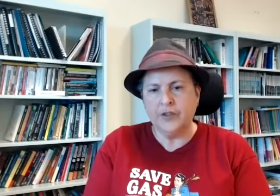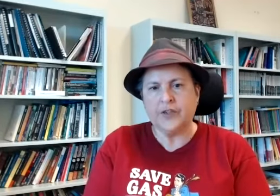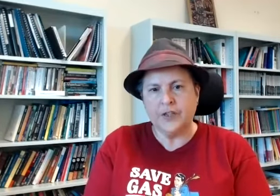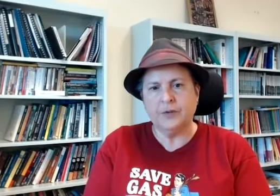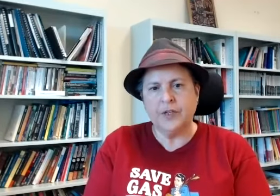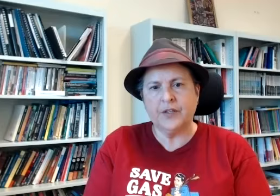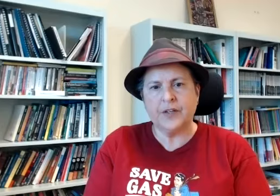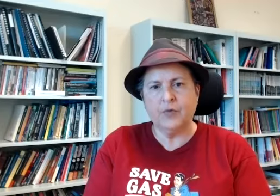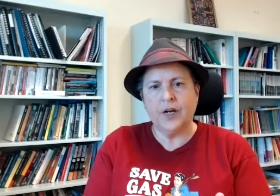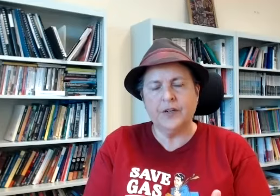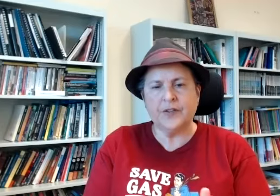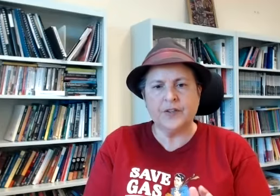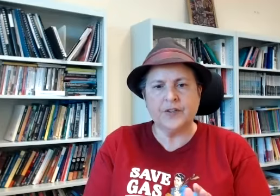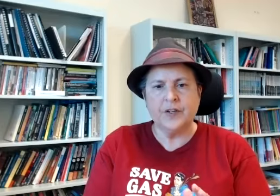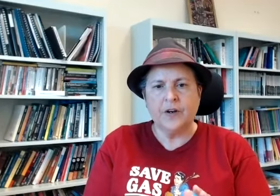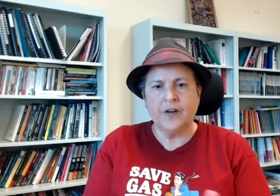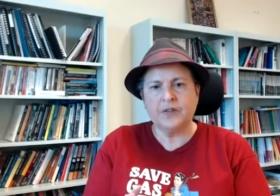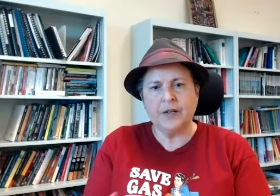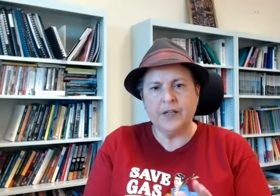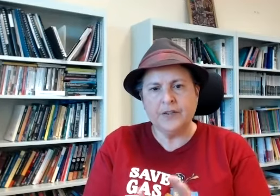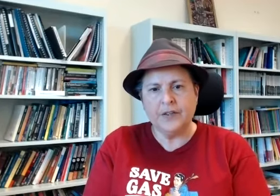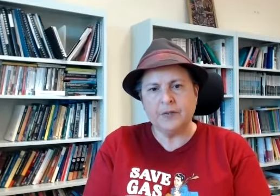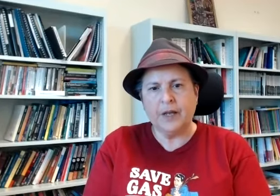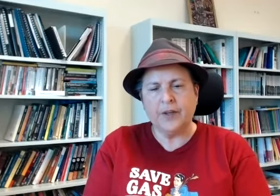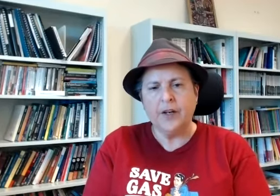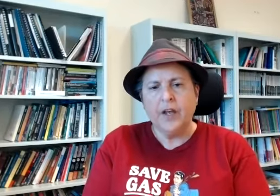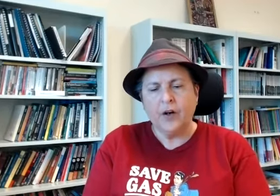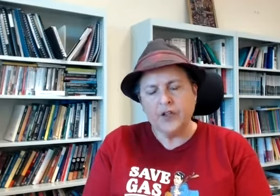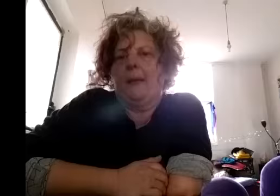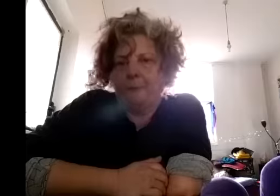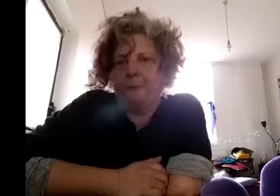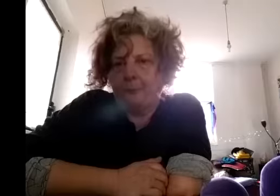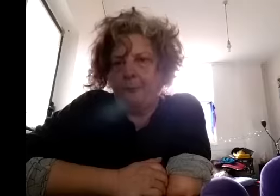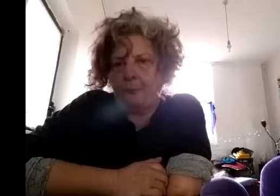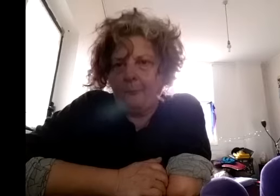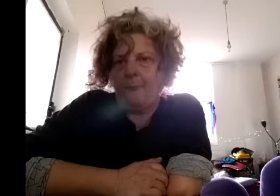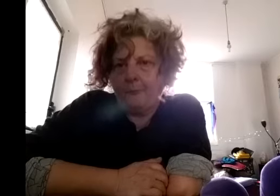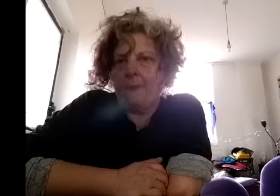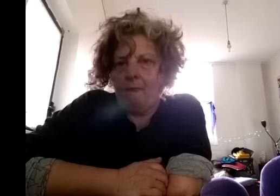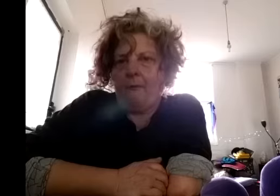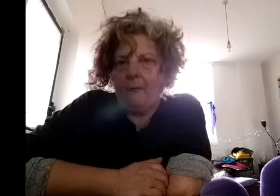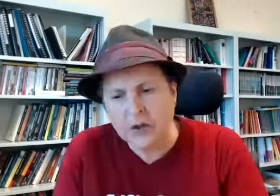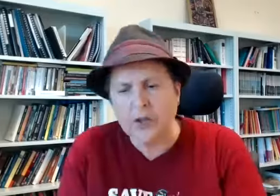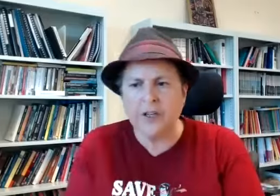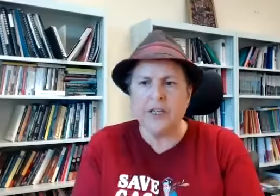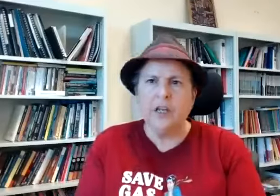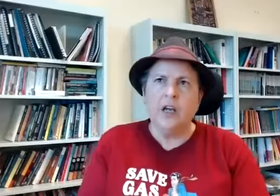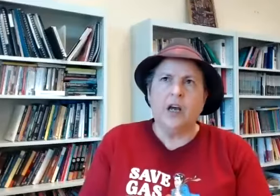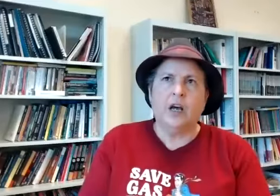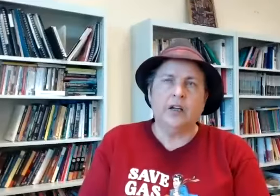sentiment and in some ways it is I have some uneasiness about that and I just thought we might open the conversation because I think uh you